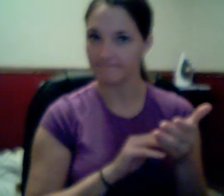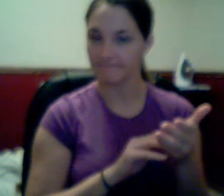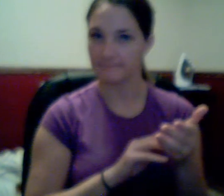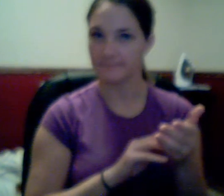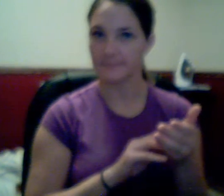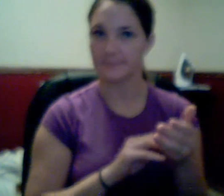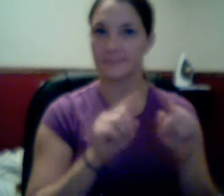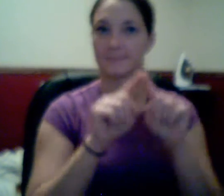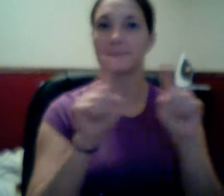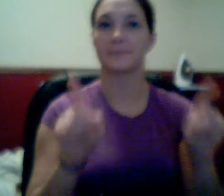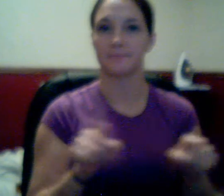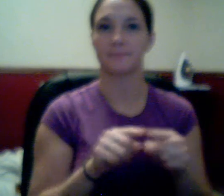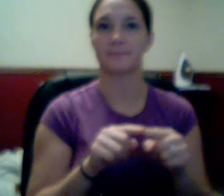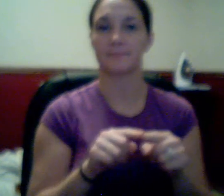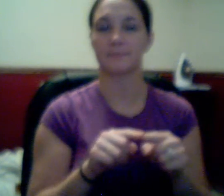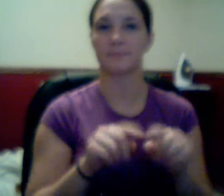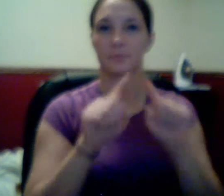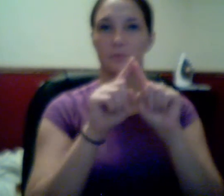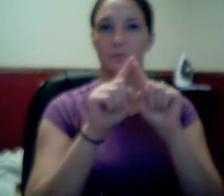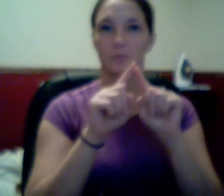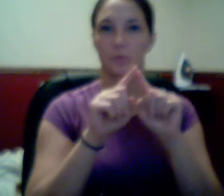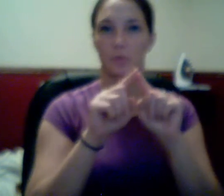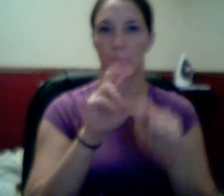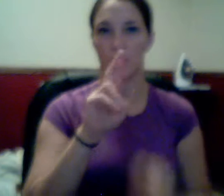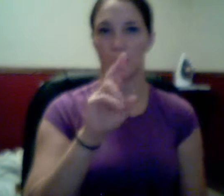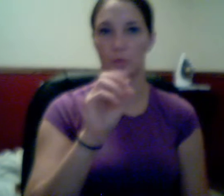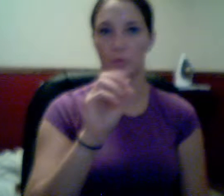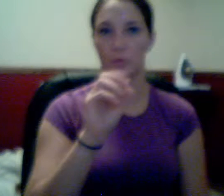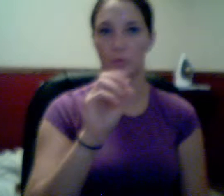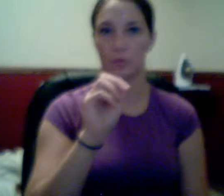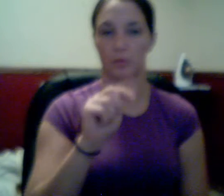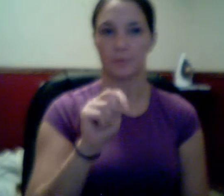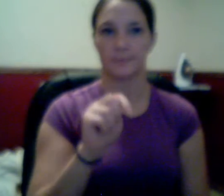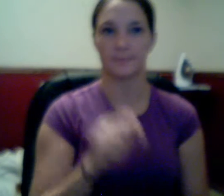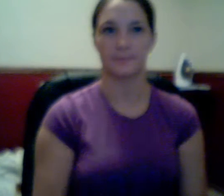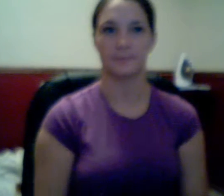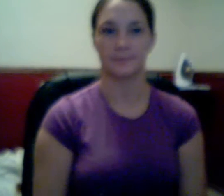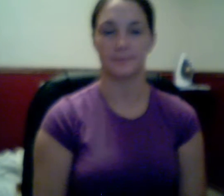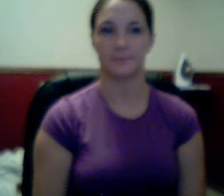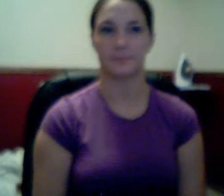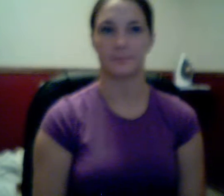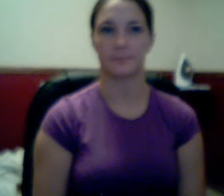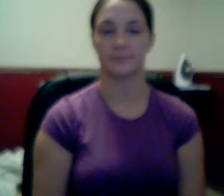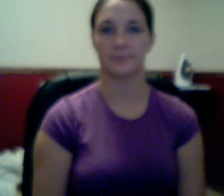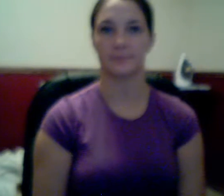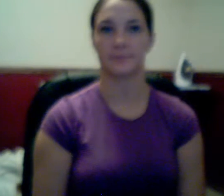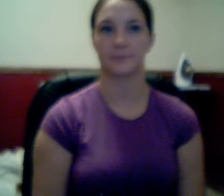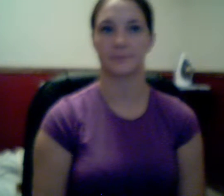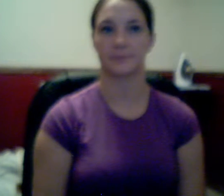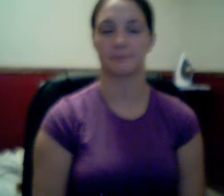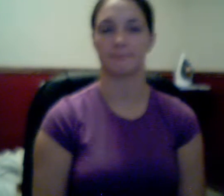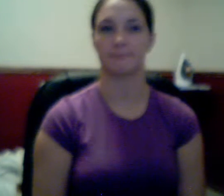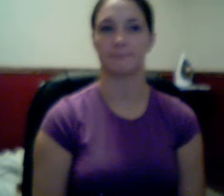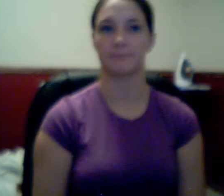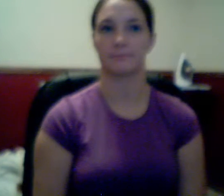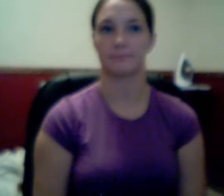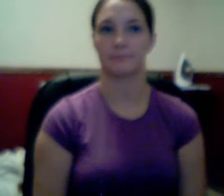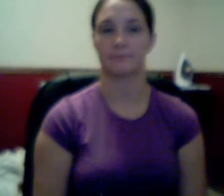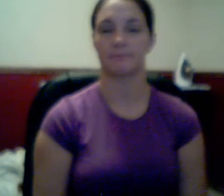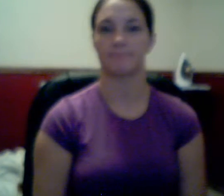press the second up here, and then the x-square key. And then the number you're interested in. So, again, we were talking about the square root of two